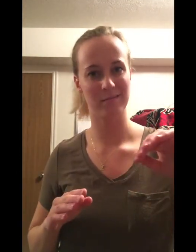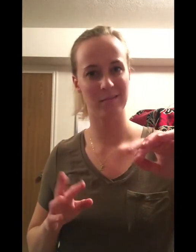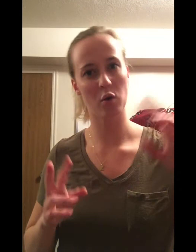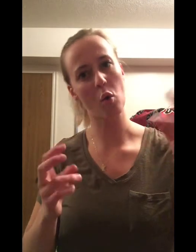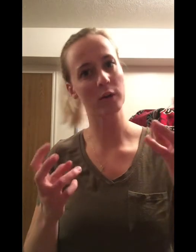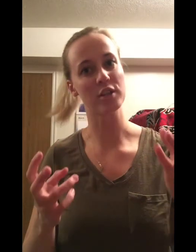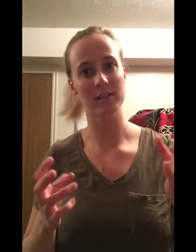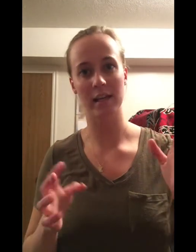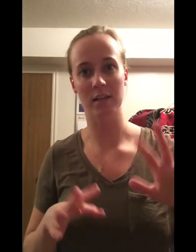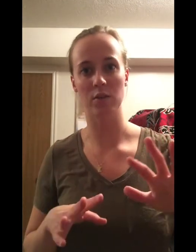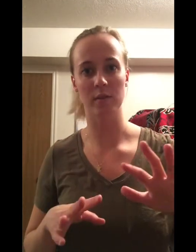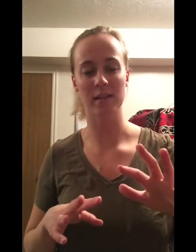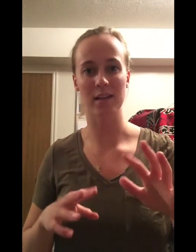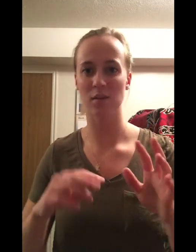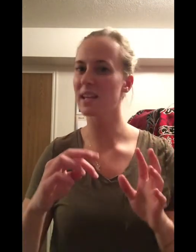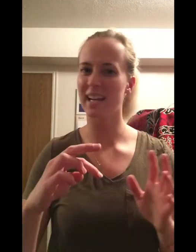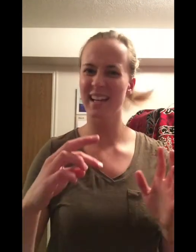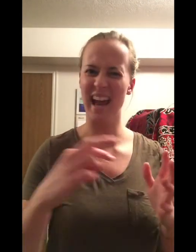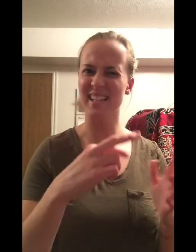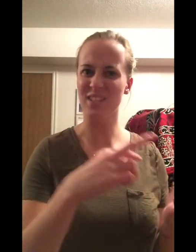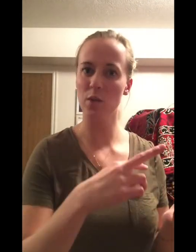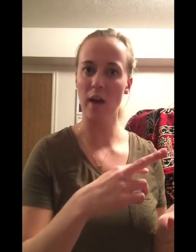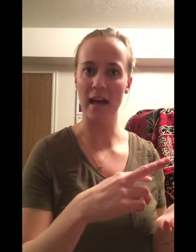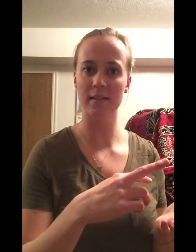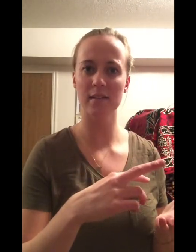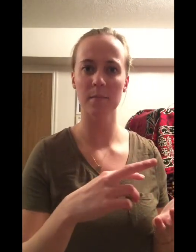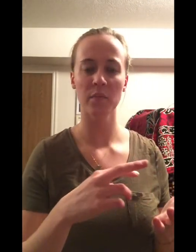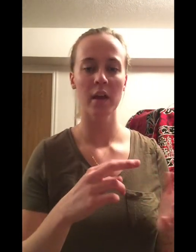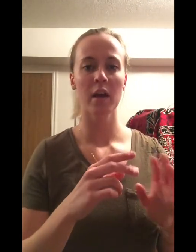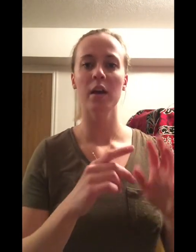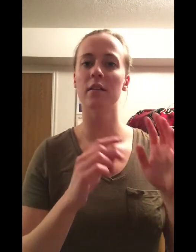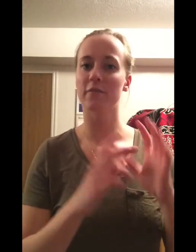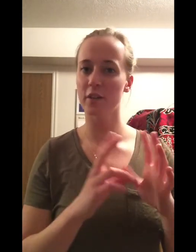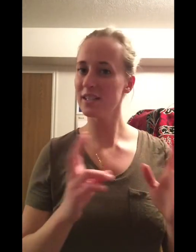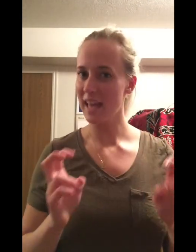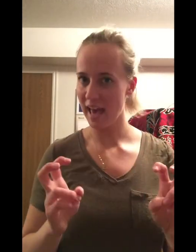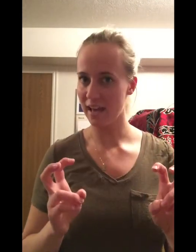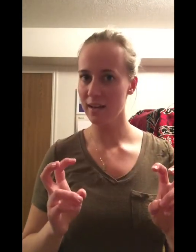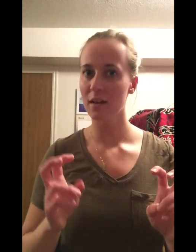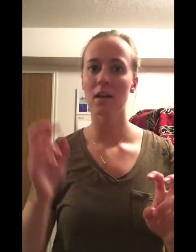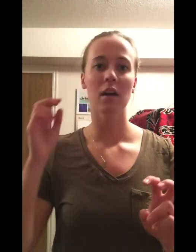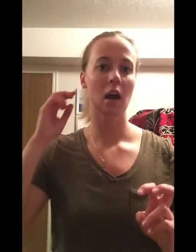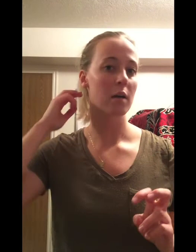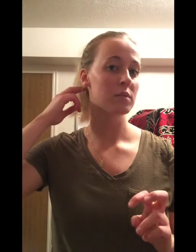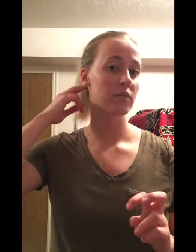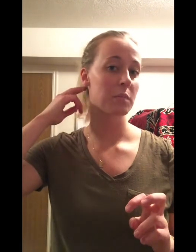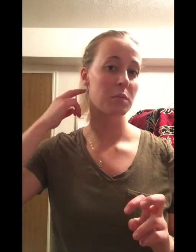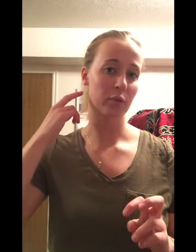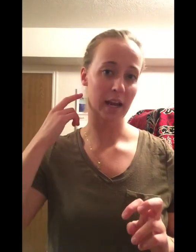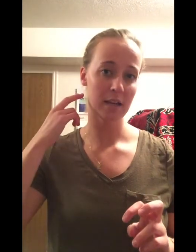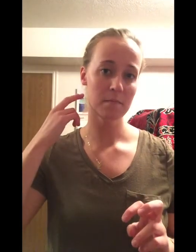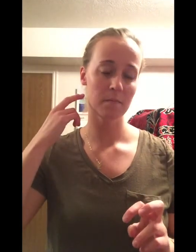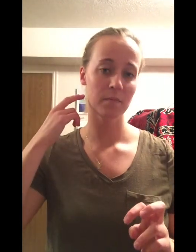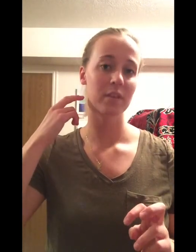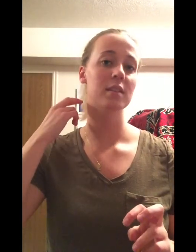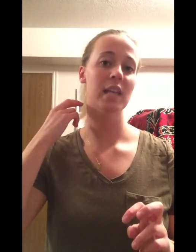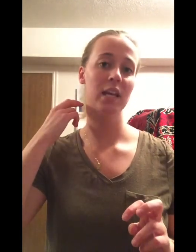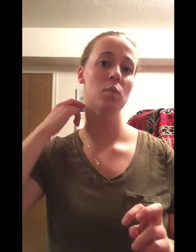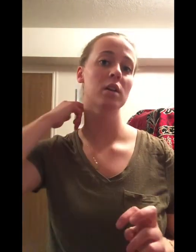origins, I guess you could say. So like it has like two heads. The first head comes from the brain, the second one